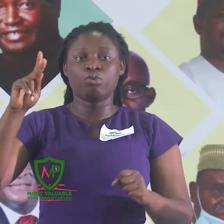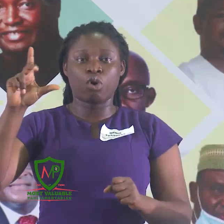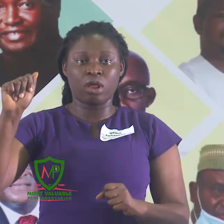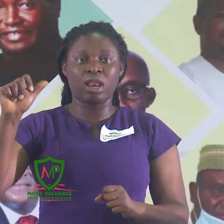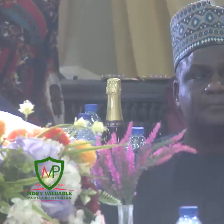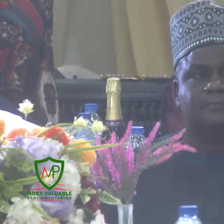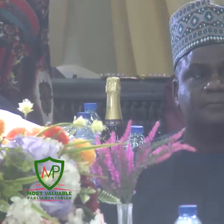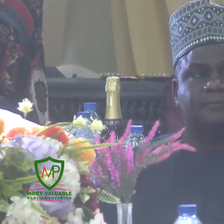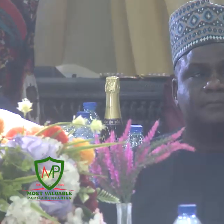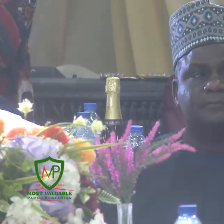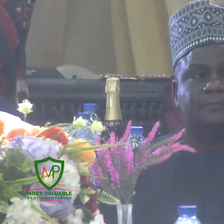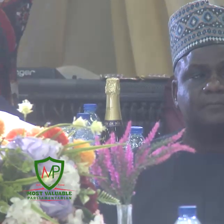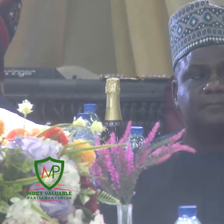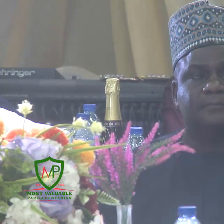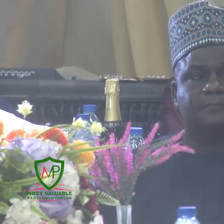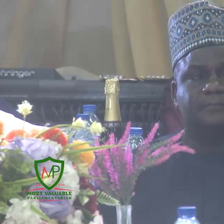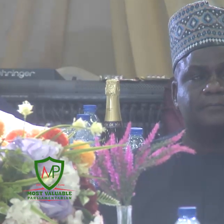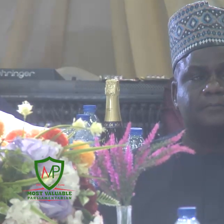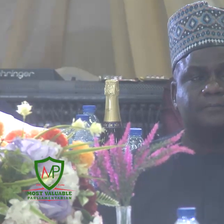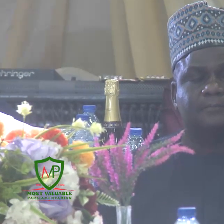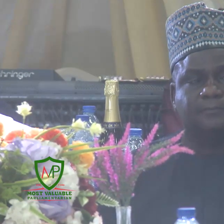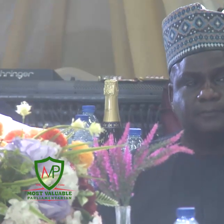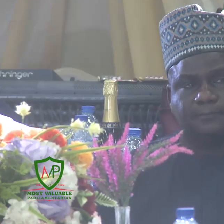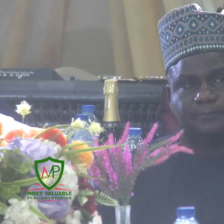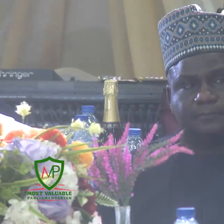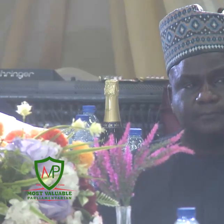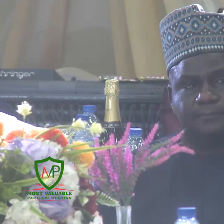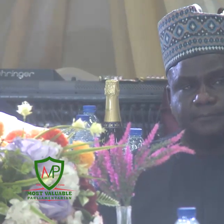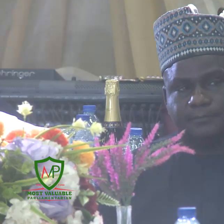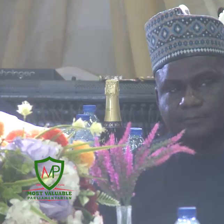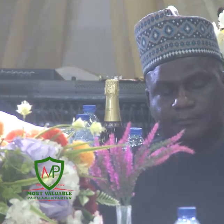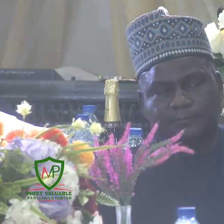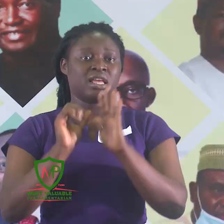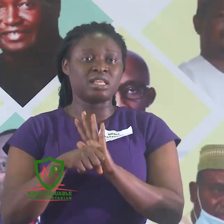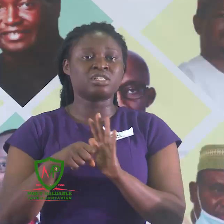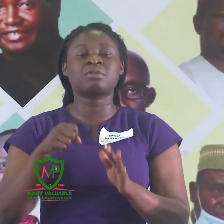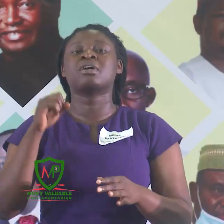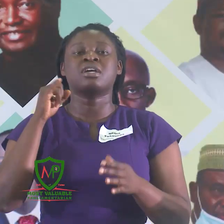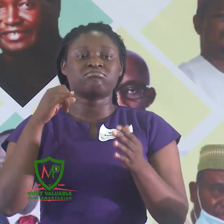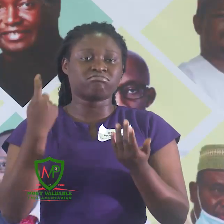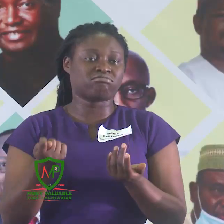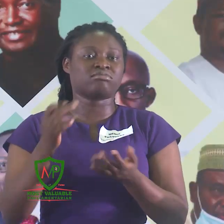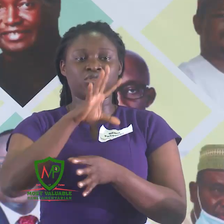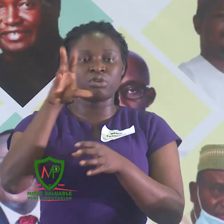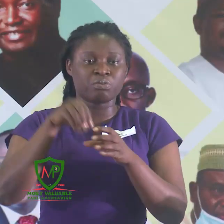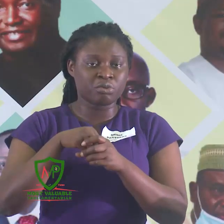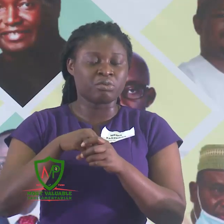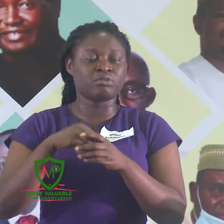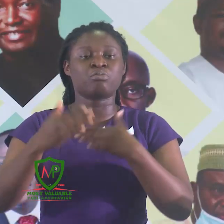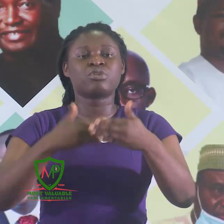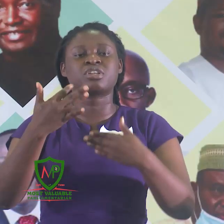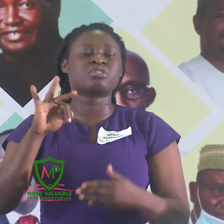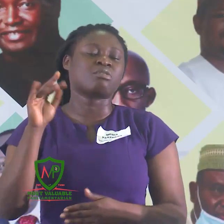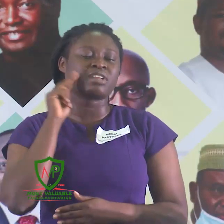today. And he told me that, look, the leadership recruitment process of Nigeria